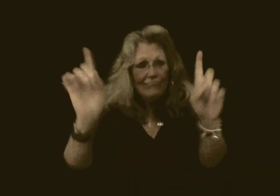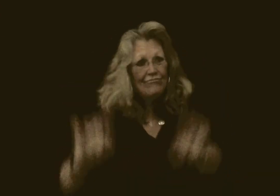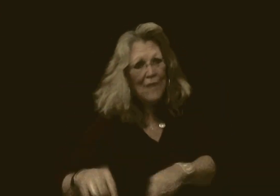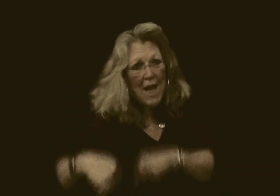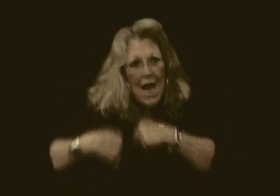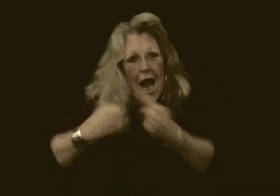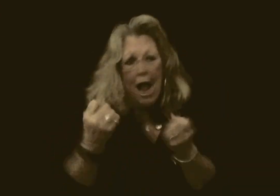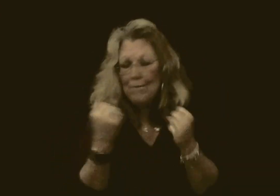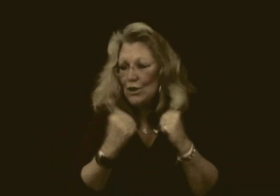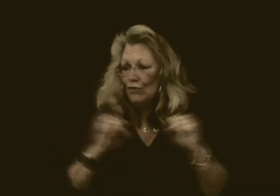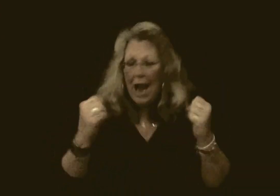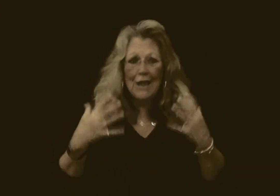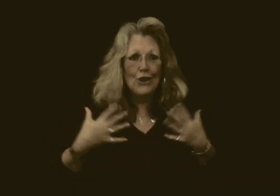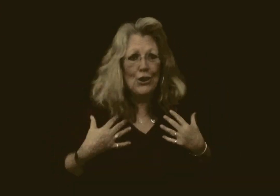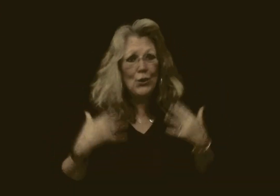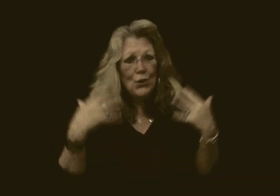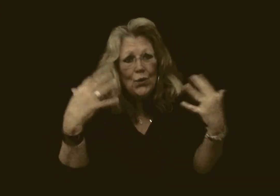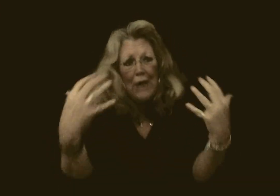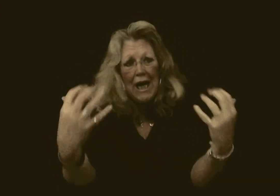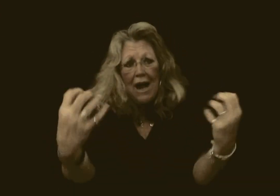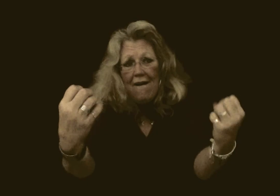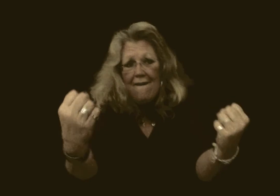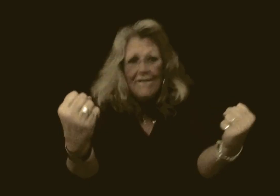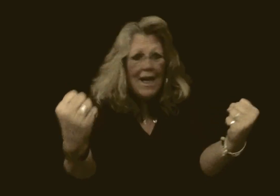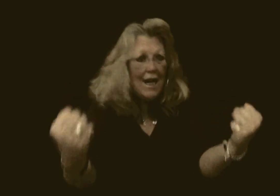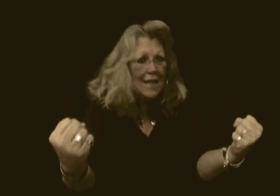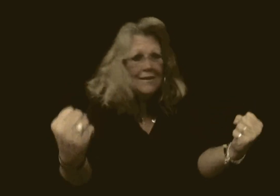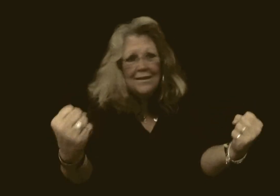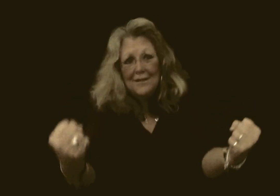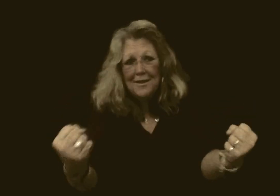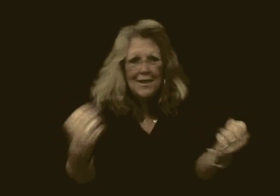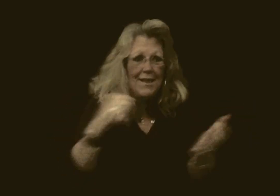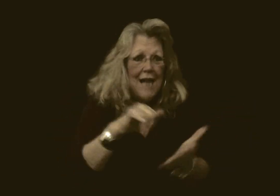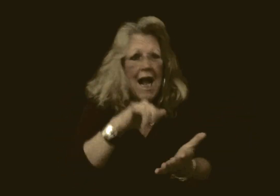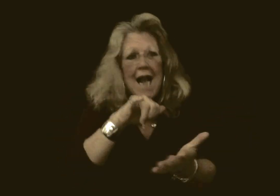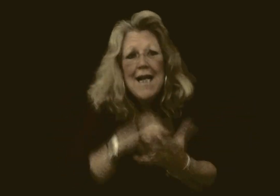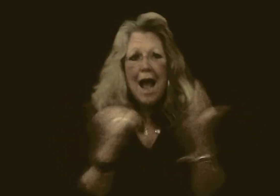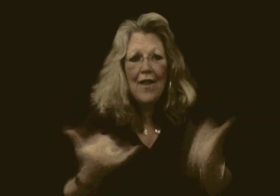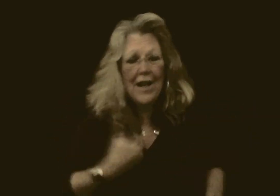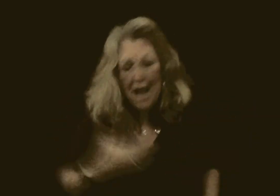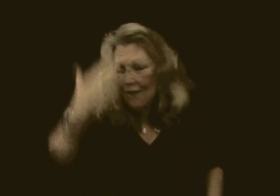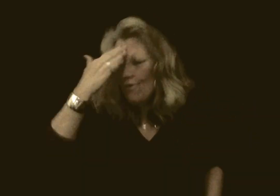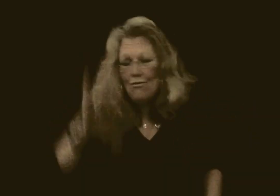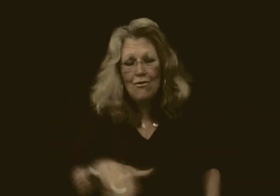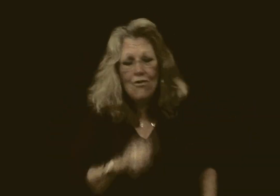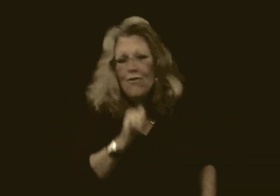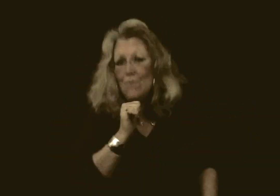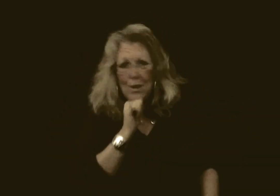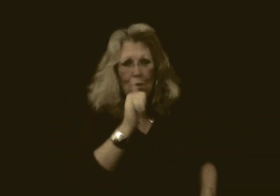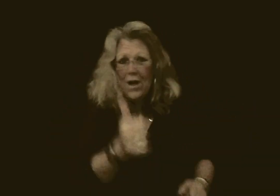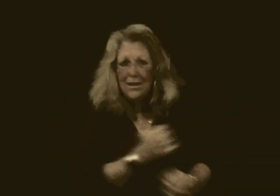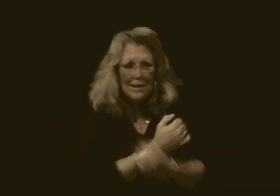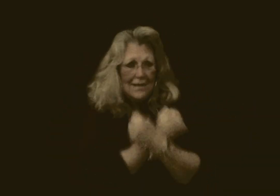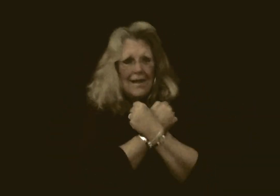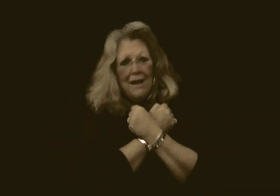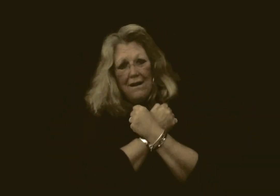I've got time to look up Now that I know it was enough